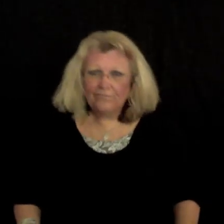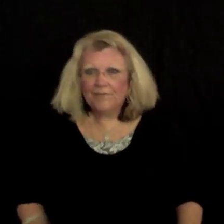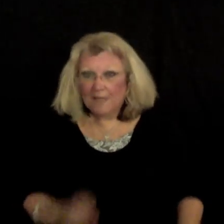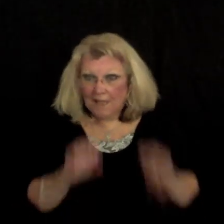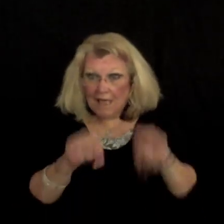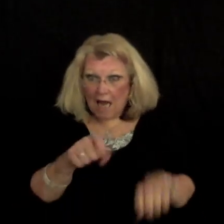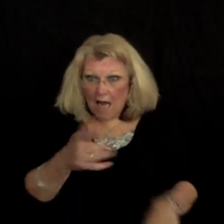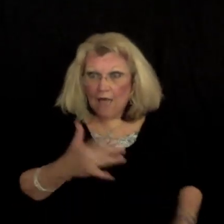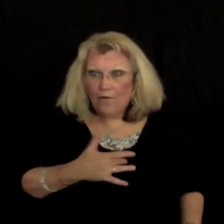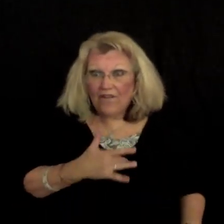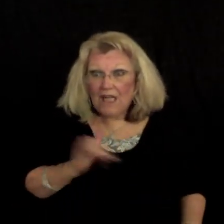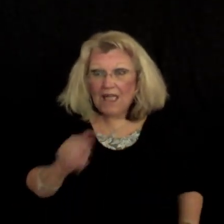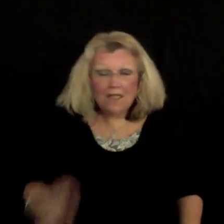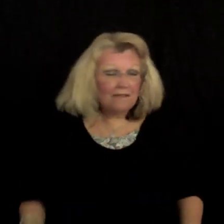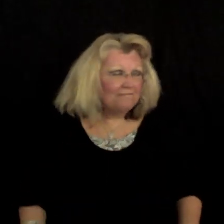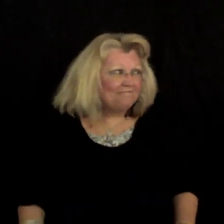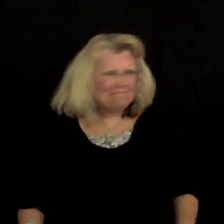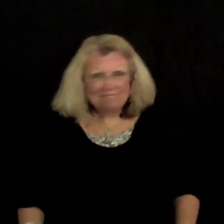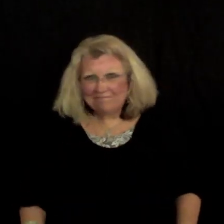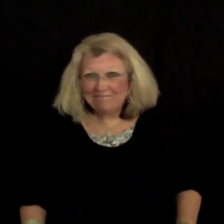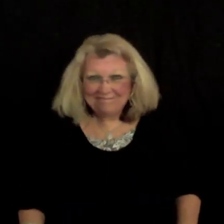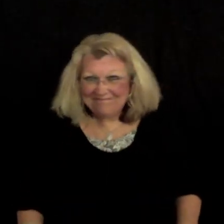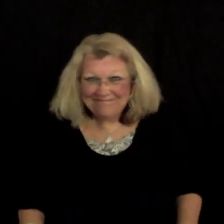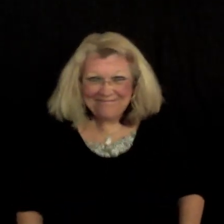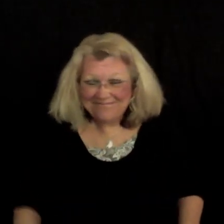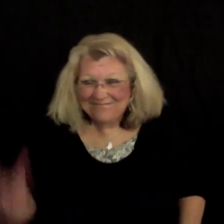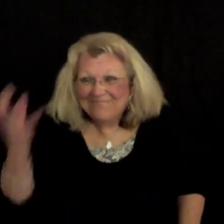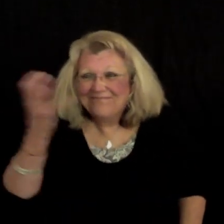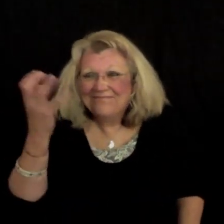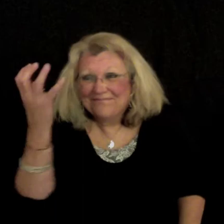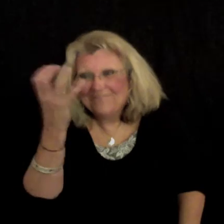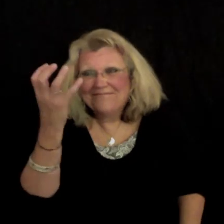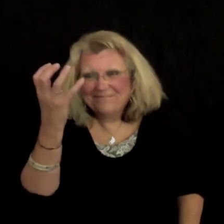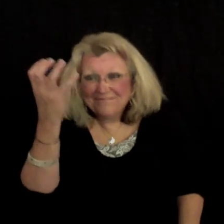Can you feel it? Can you feel it?